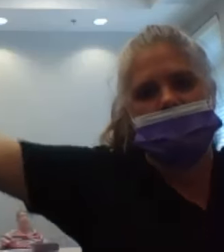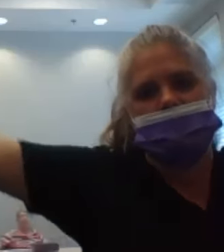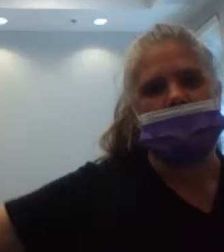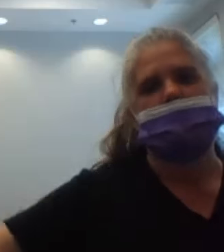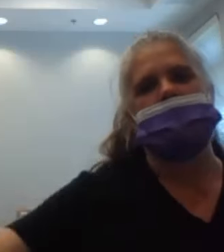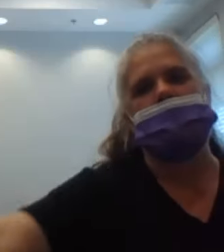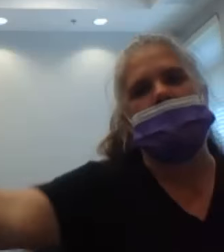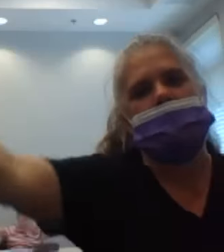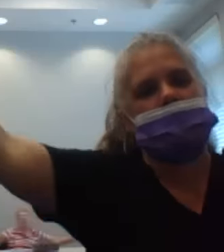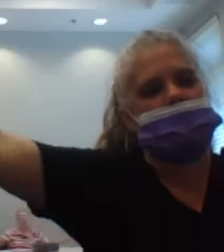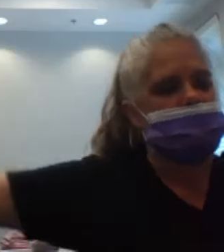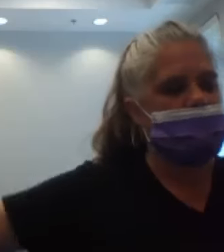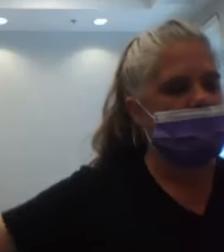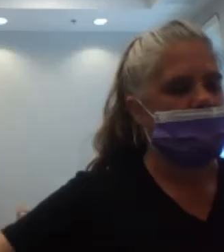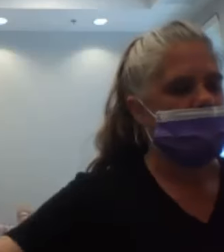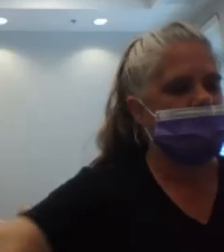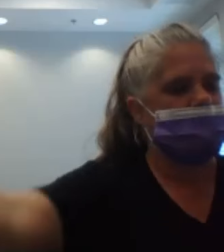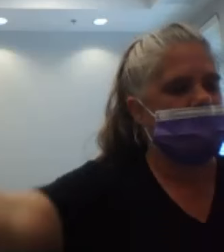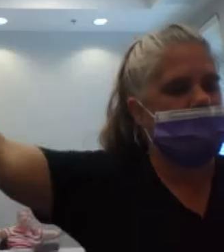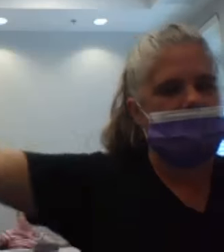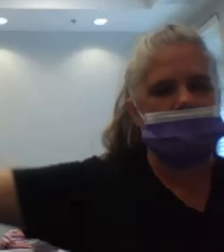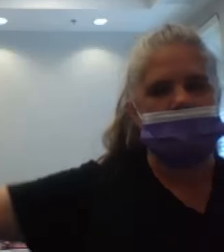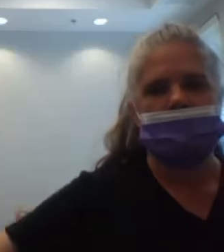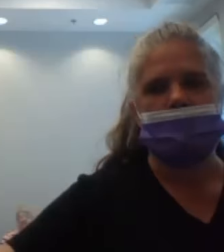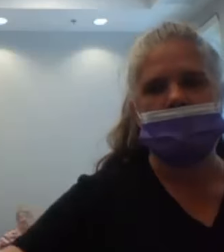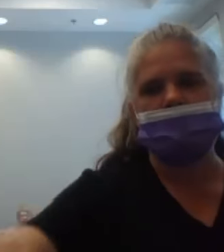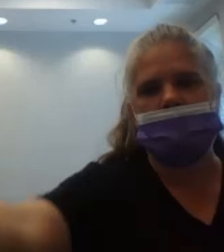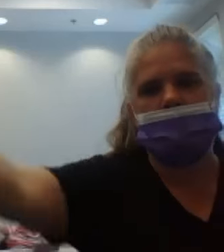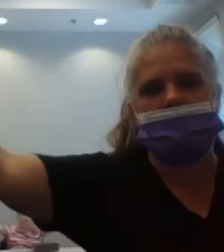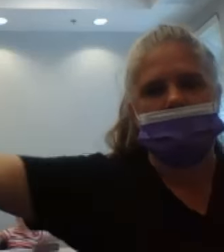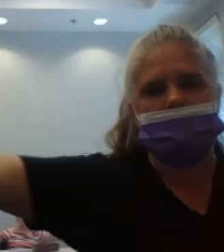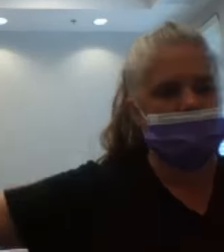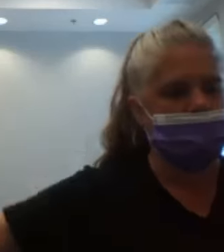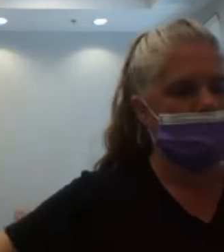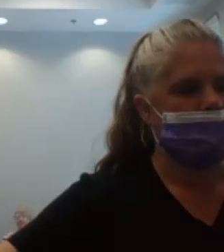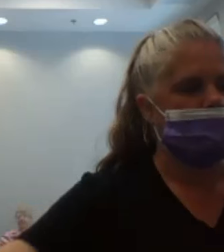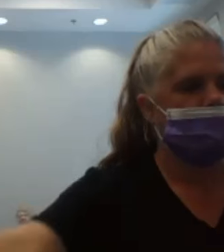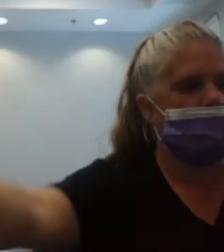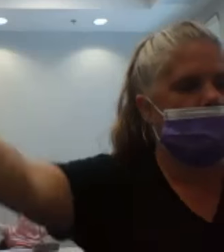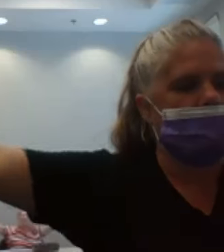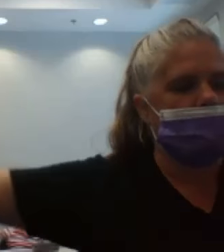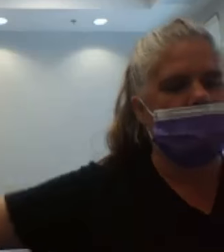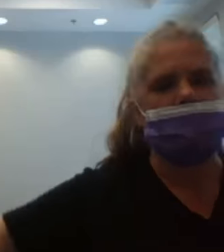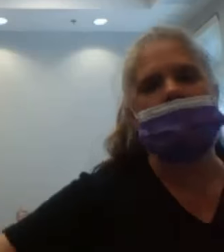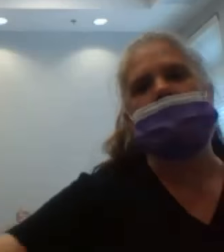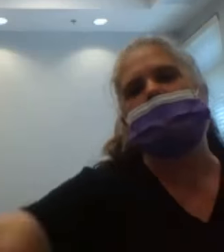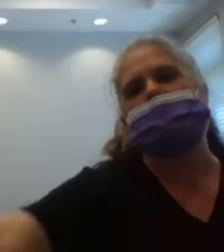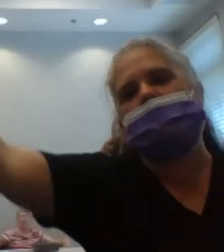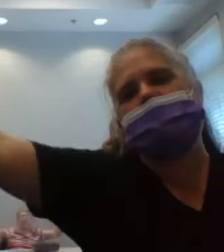nine, 10, 11, 12, 13,